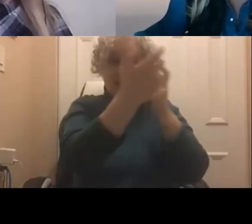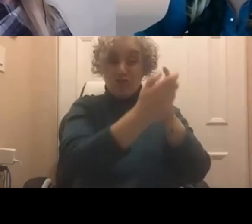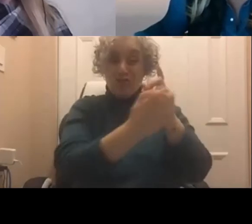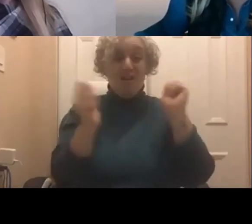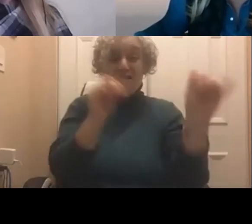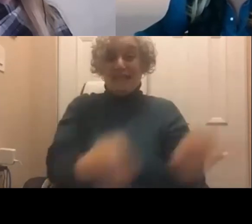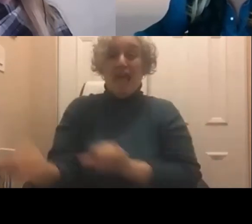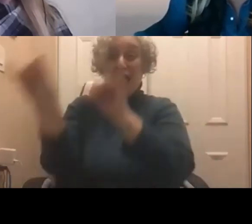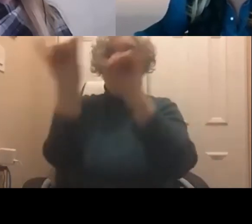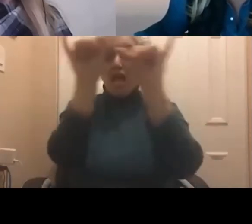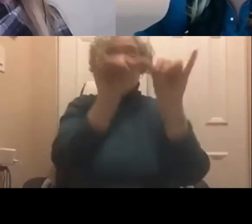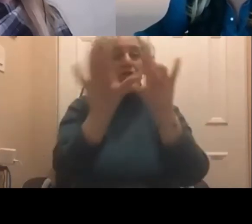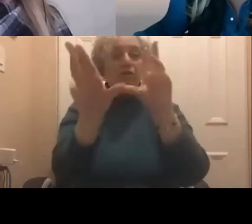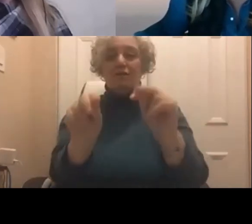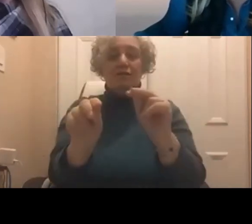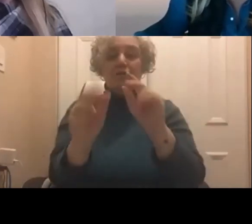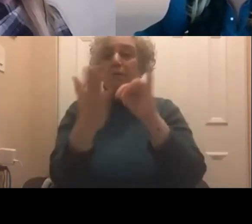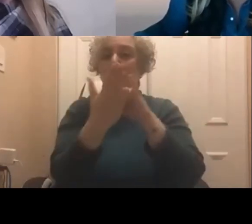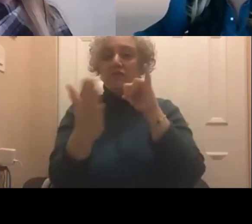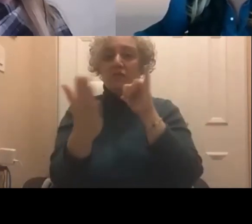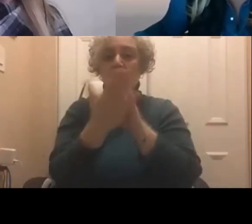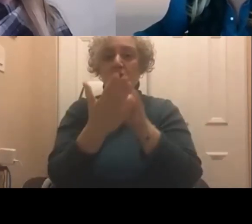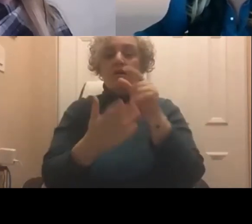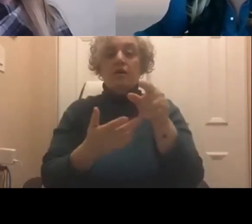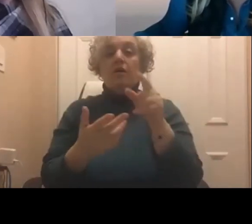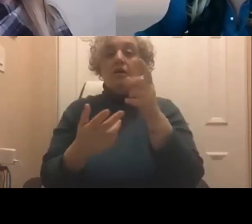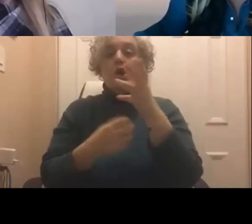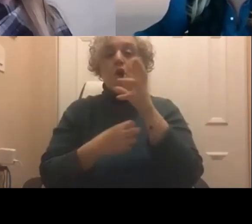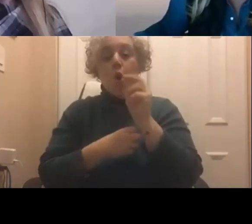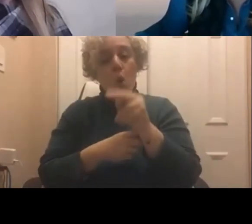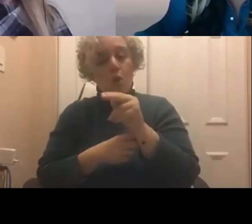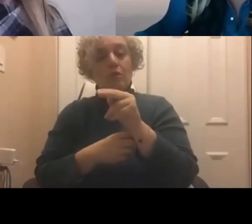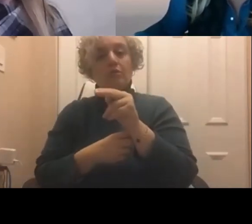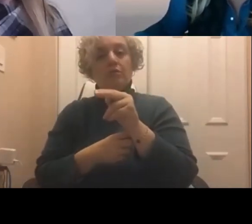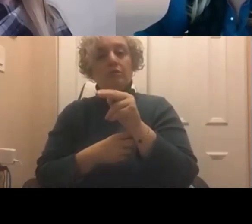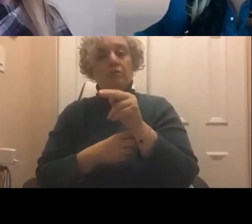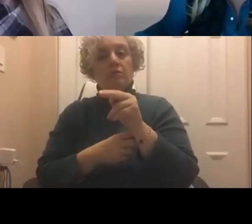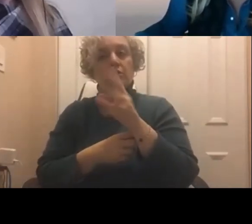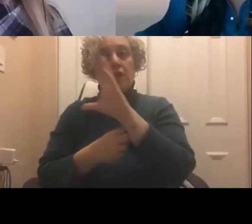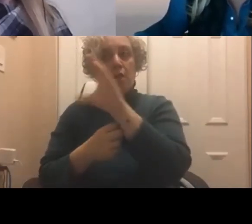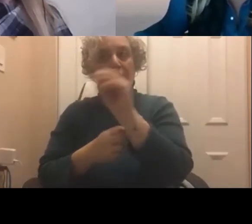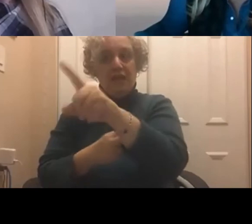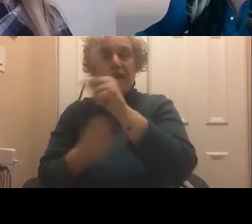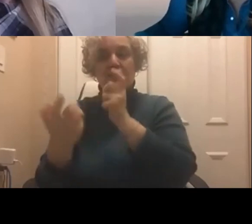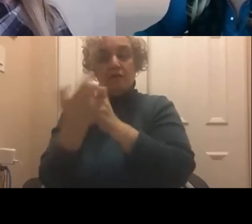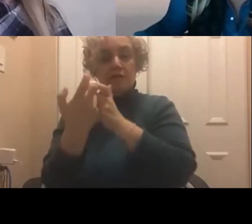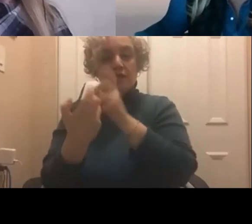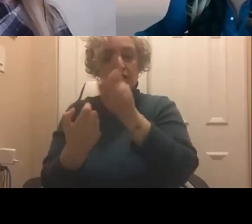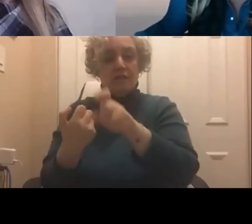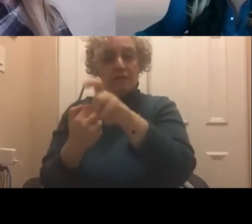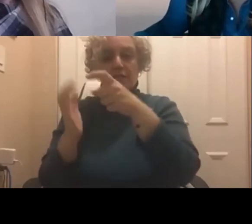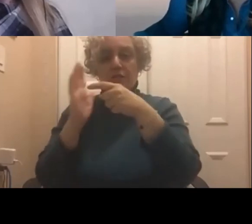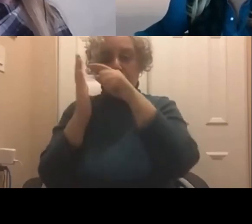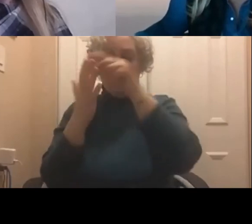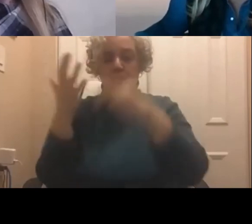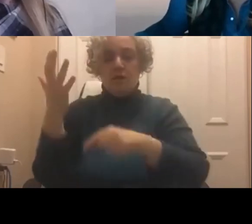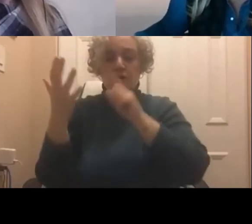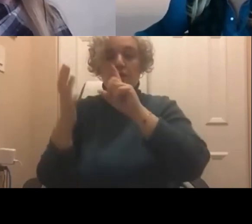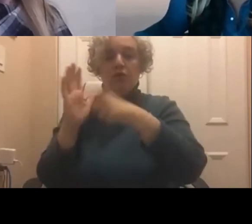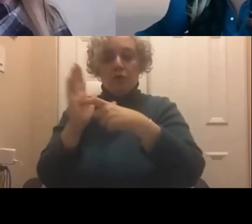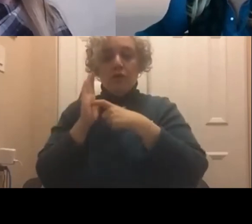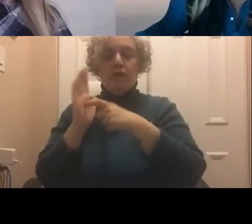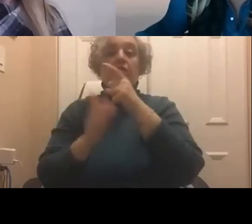possible within their own four walls. Right? So scale happens one